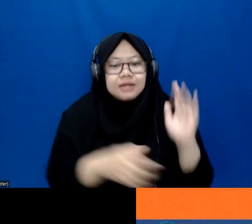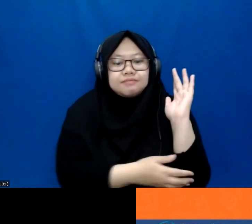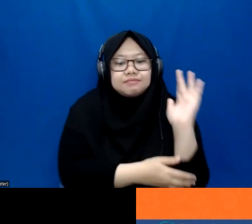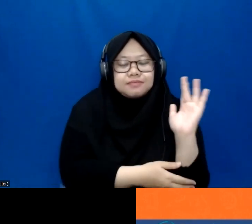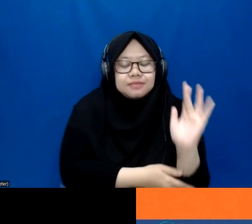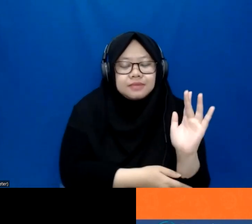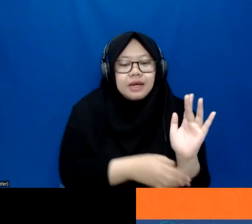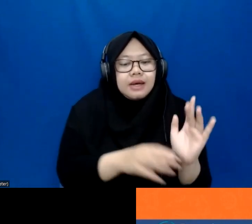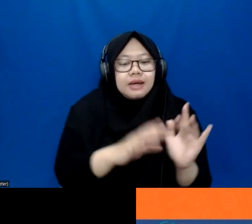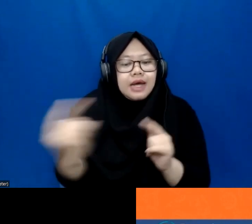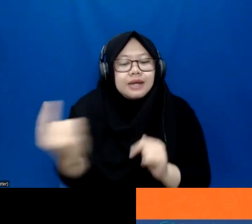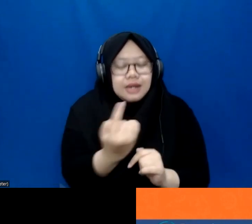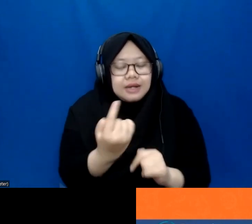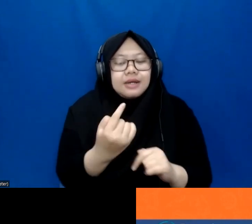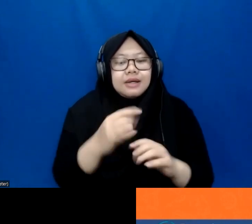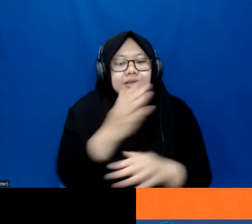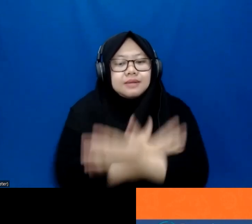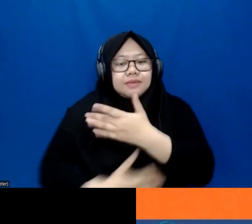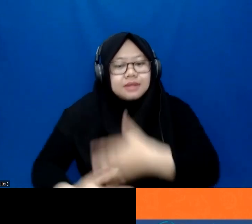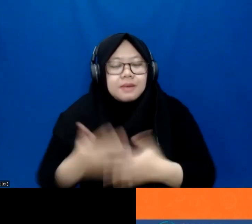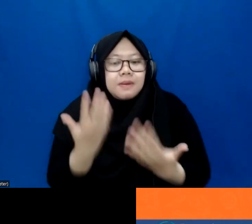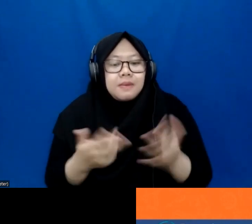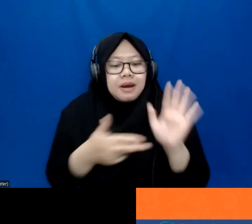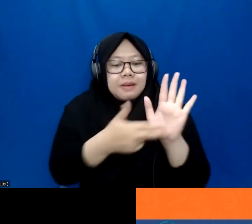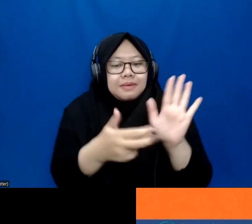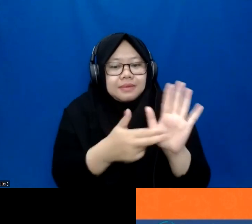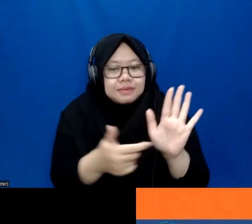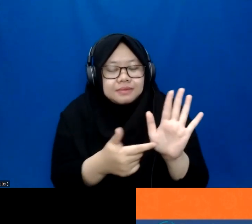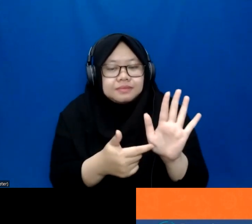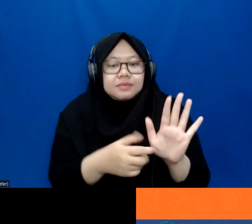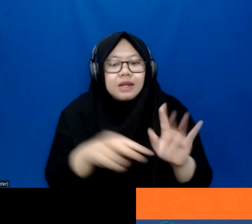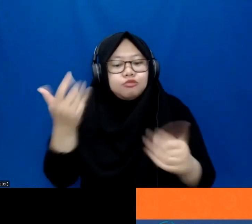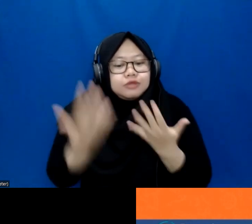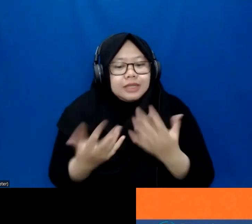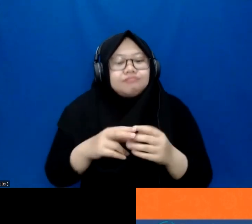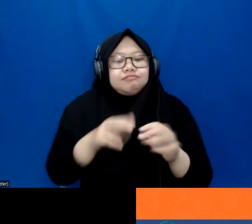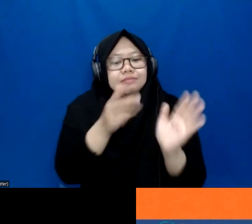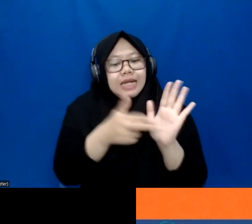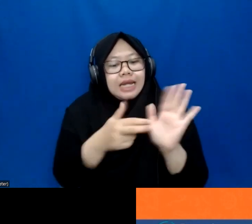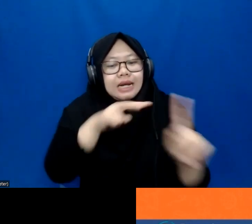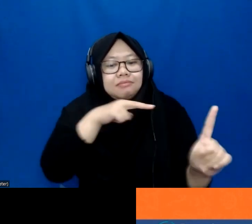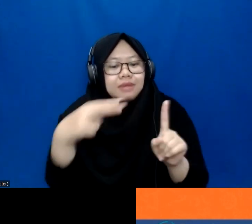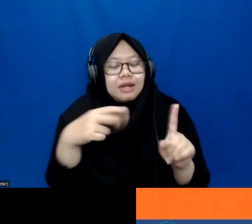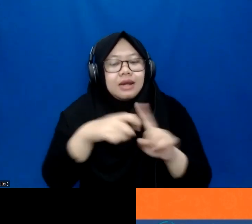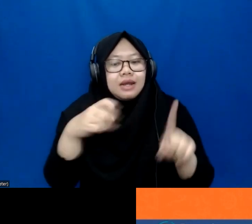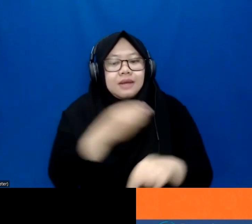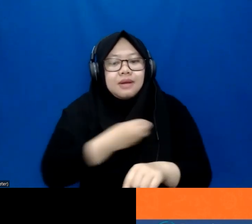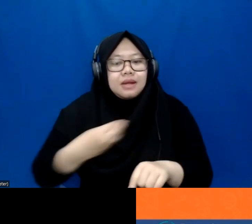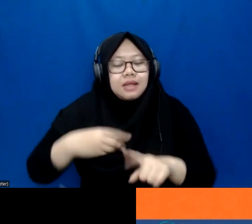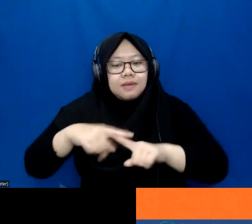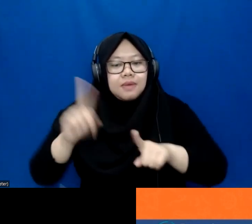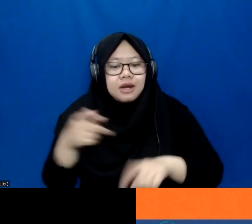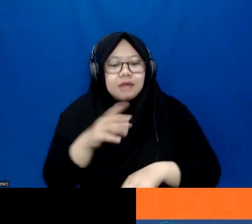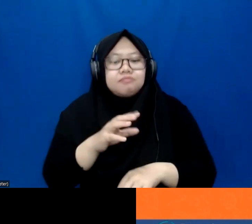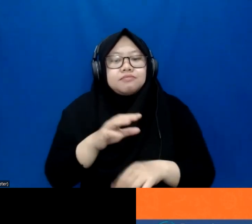So it isn't clinical in the sense of how you're presenting from a medical perspective, but it's much more function-based. So I